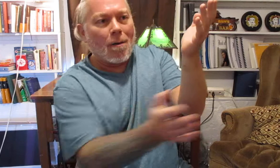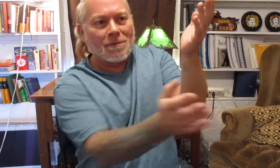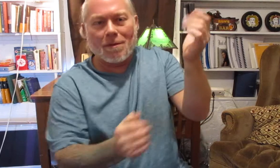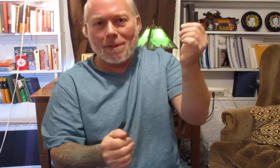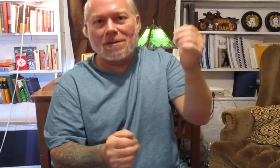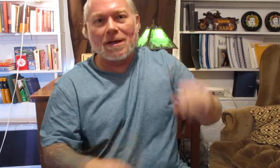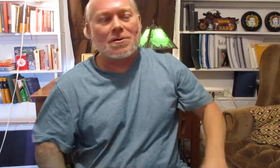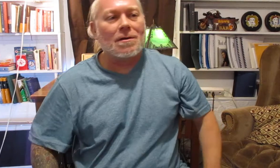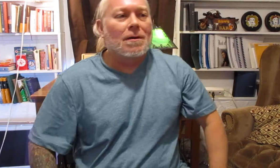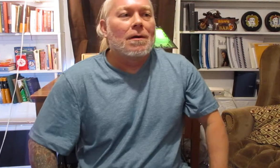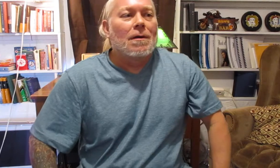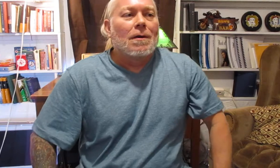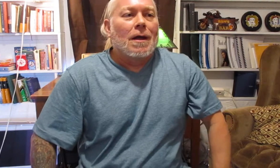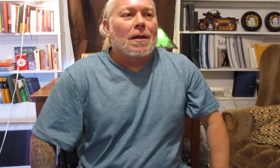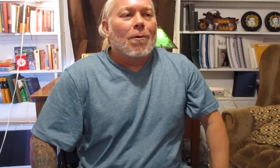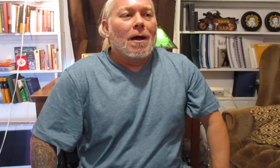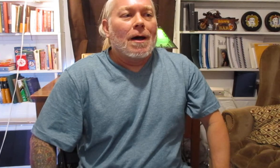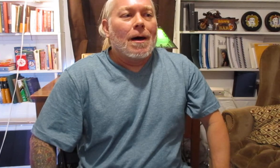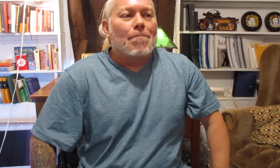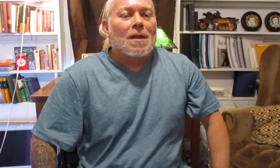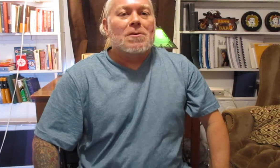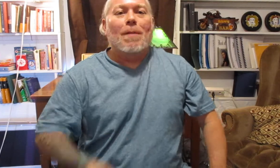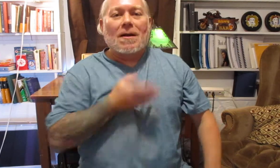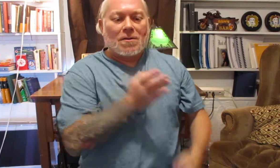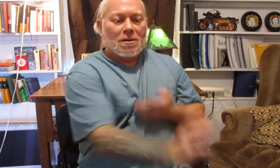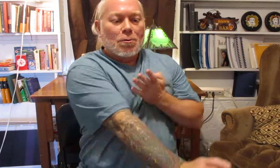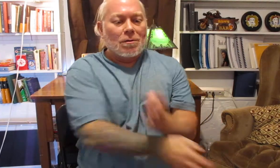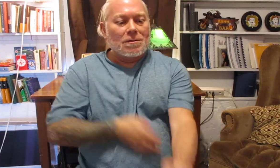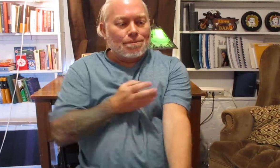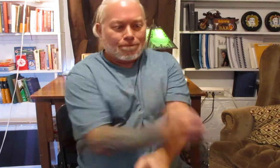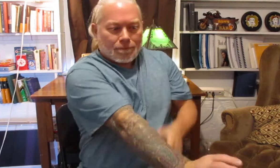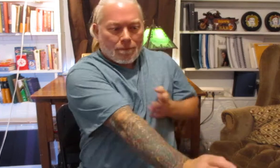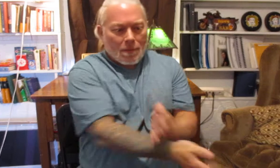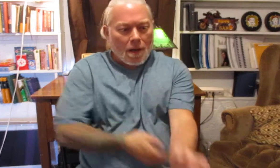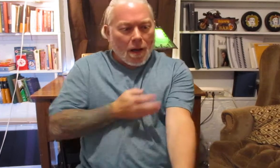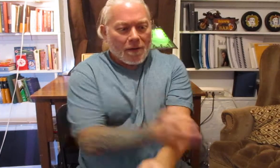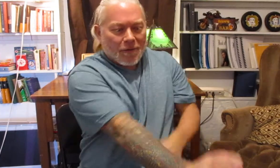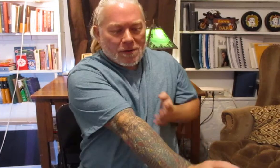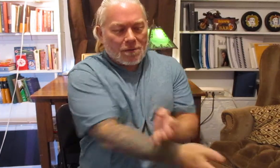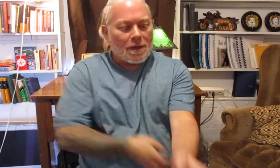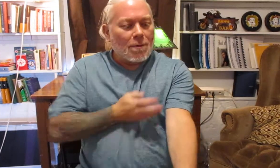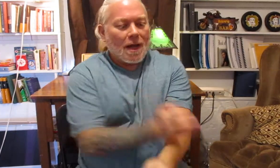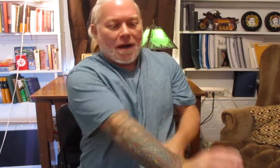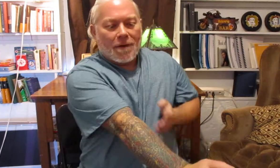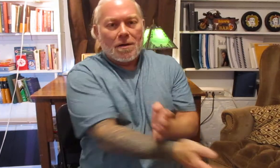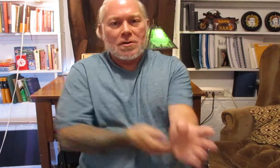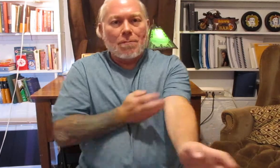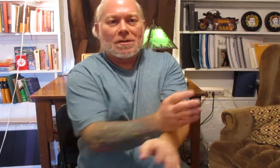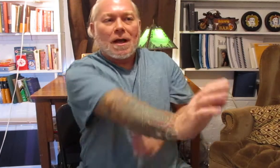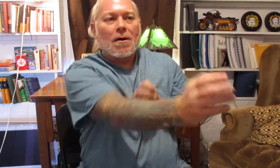to the midsection anyway um so back to the tools uh the first three we have Jom Sao